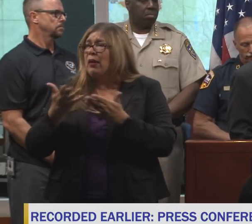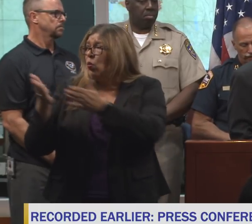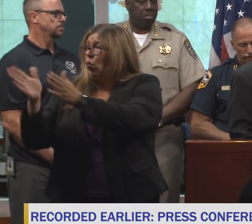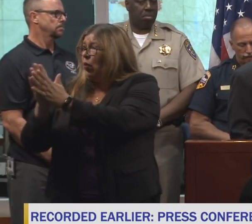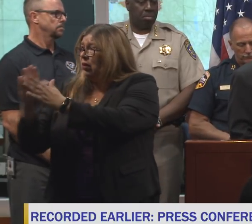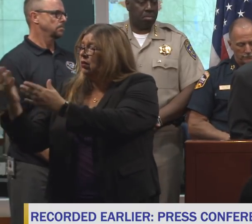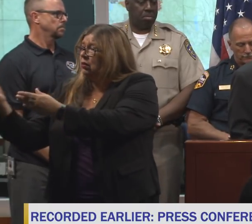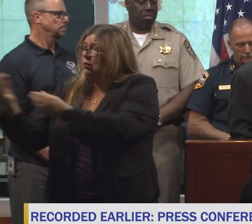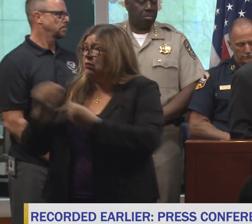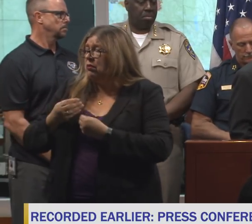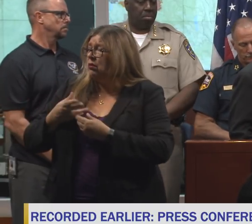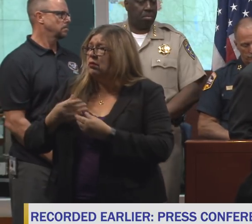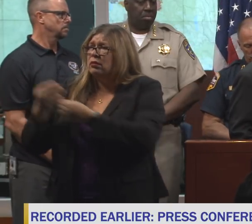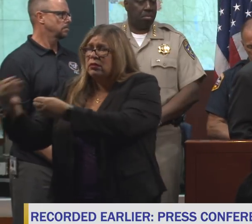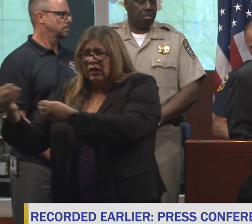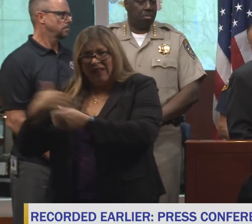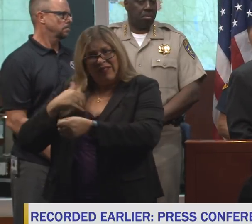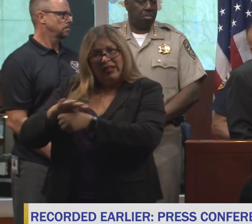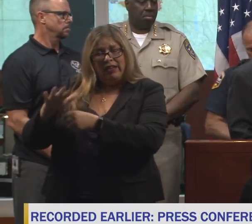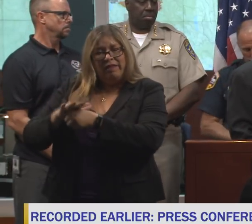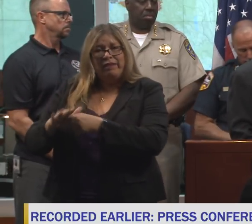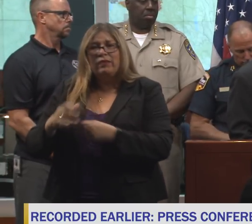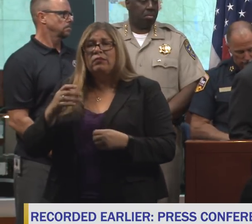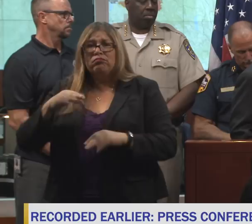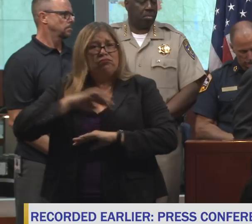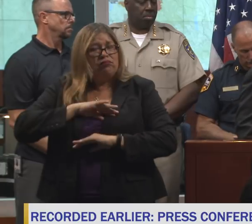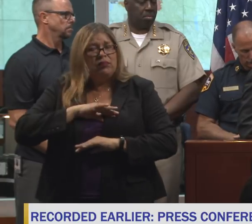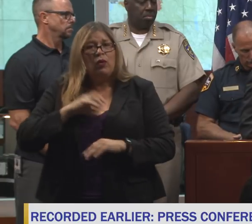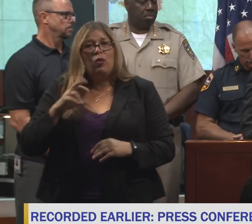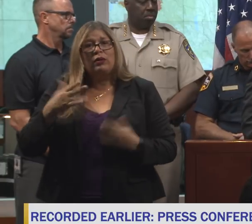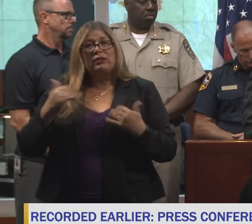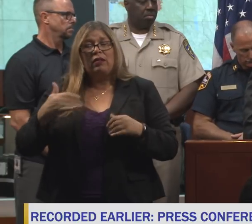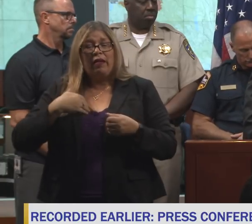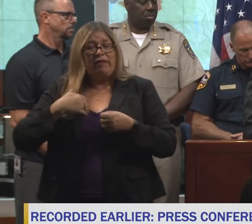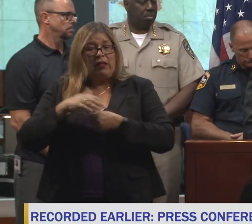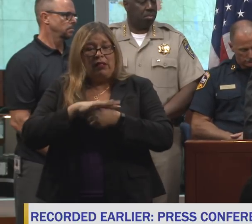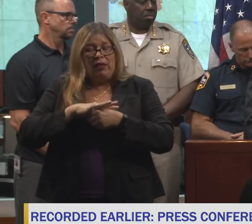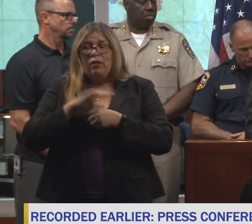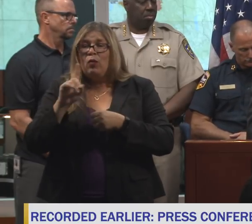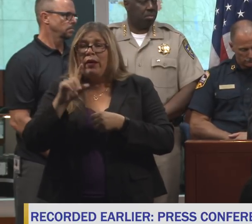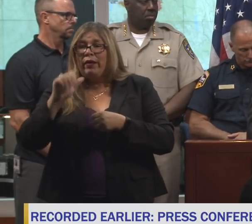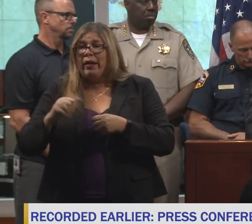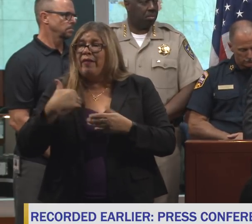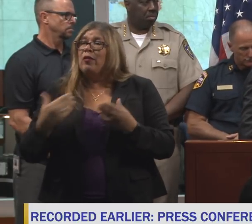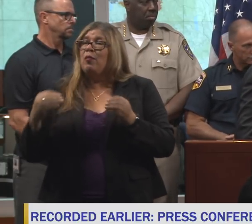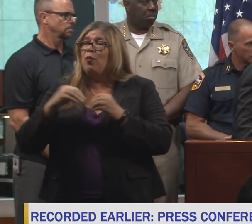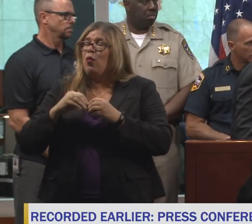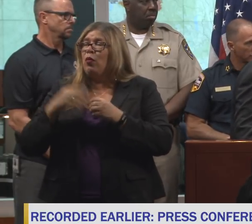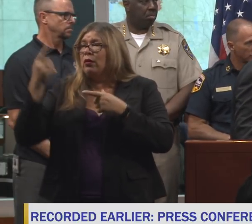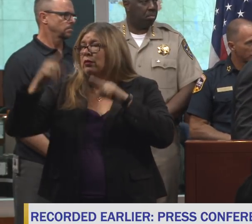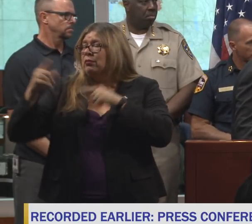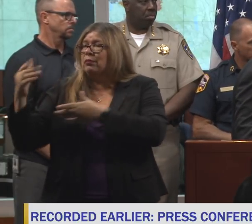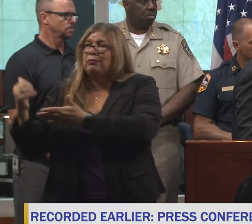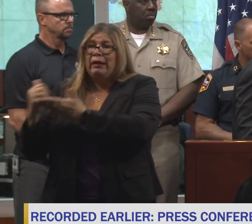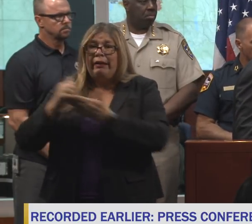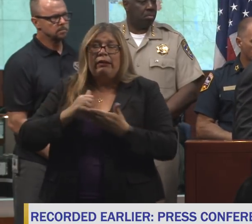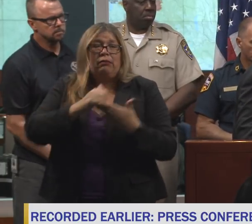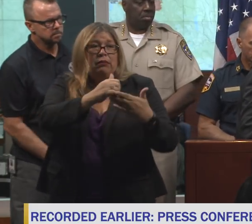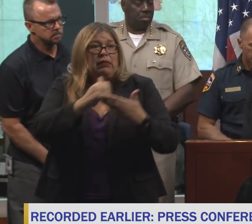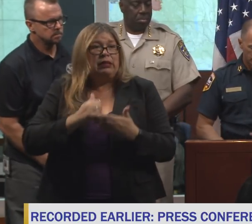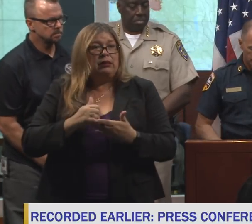not enough requests are being filled, and if there's still capacity on the local level for mutual aid assistance? Chief, thank you.